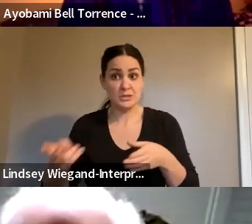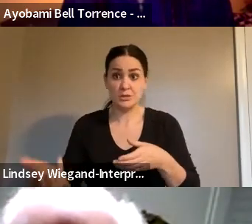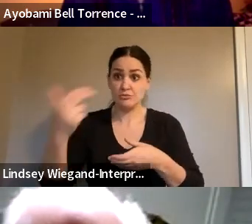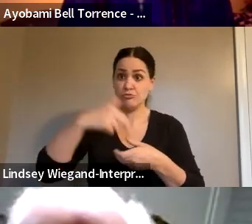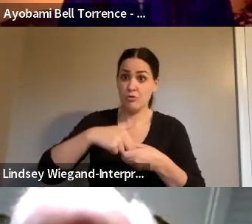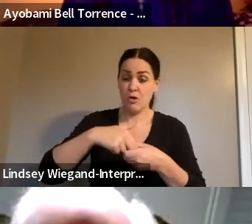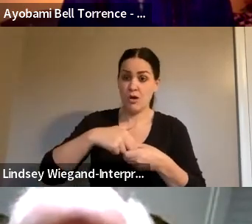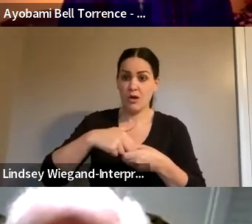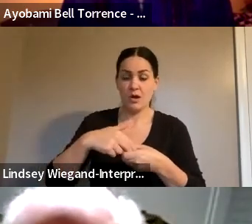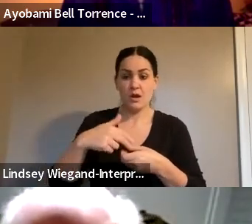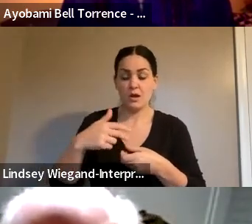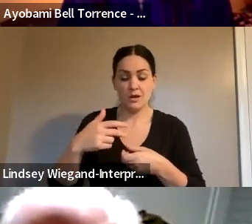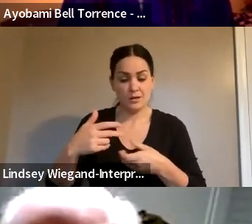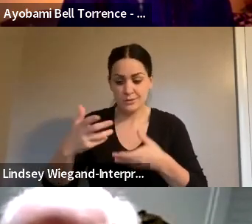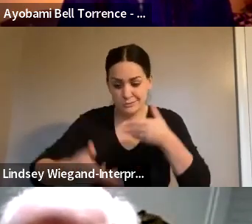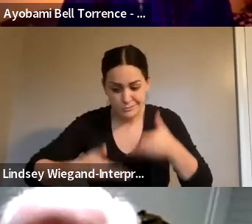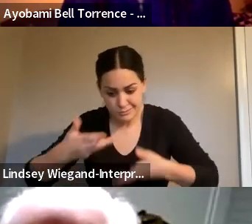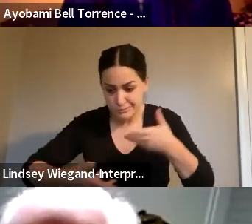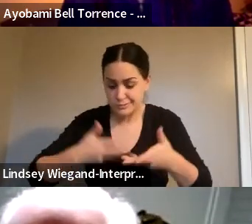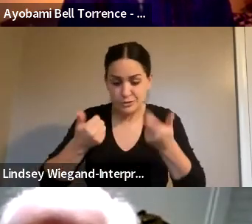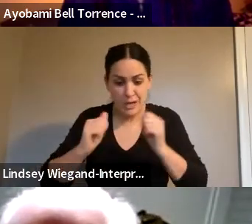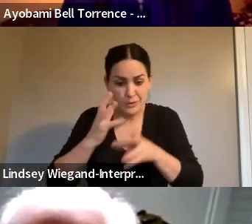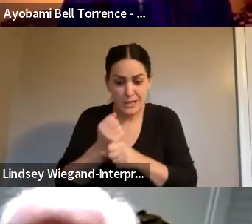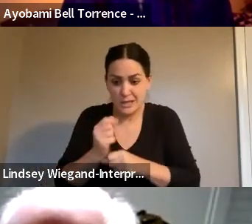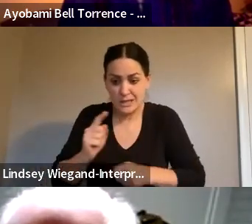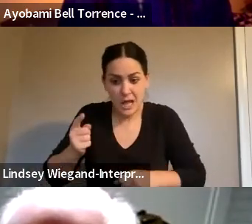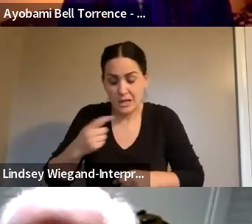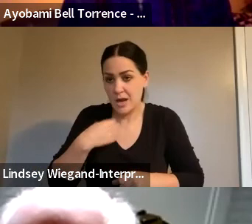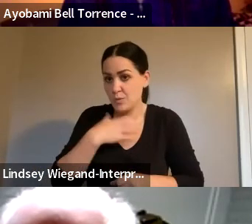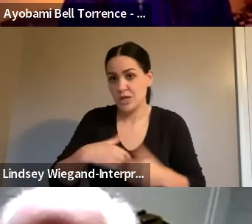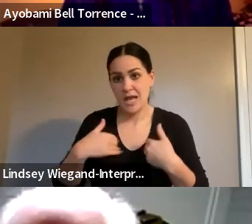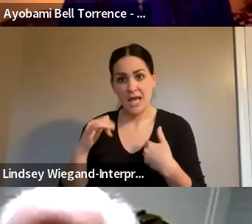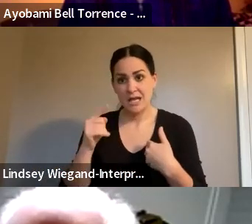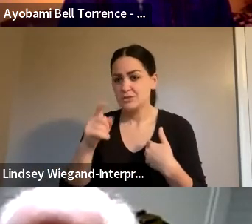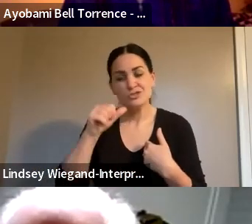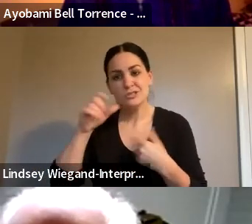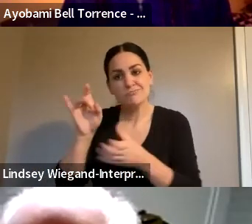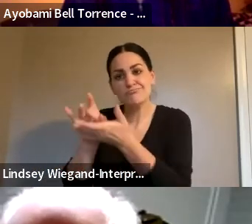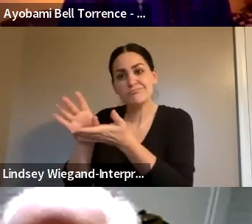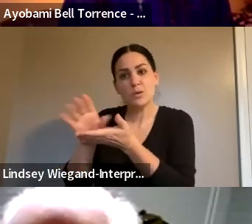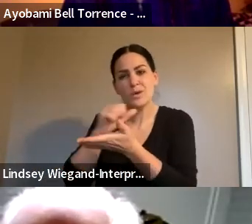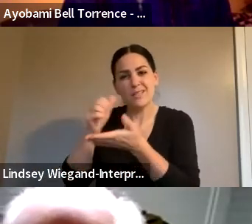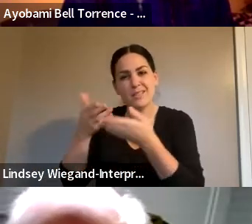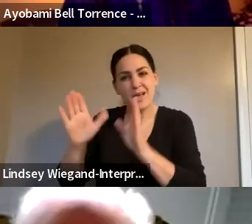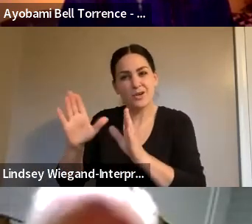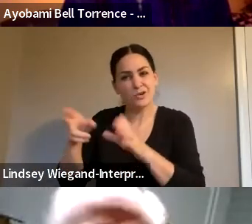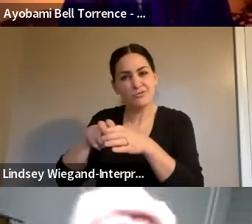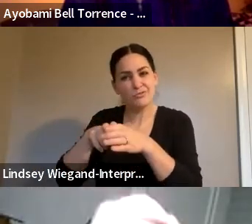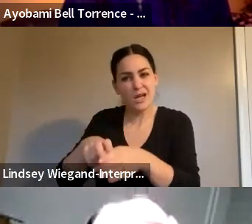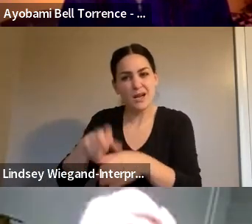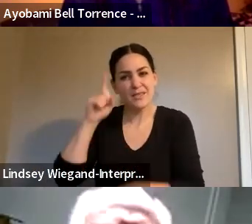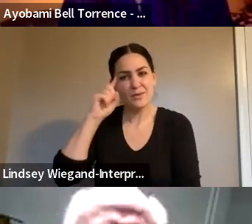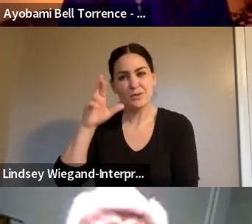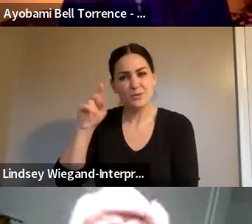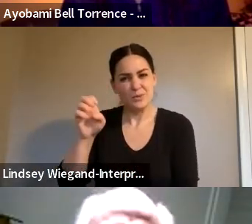was fumbling for like another dollar or whatever, I wish I had it, and she didn't let her ride. And I just thought that was so rude. It was